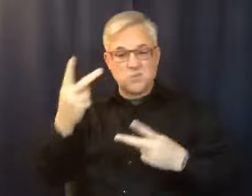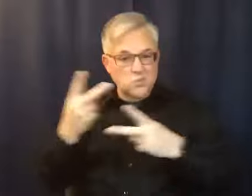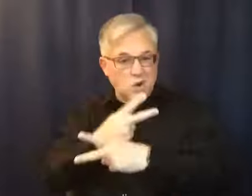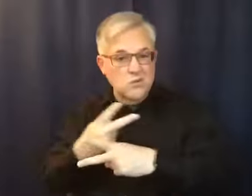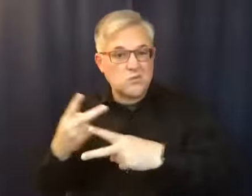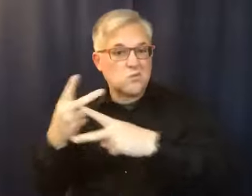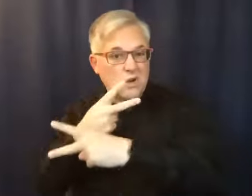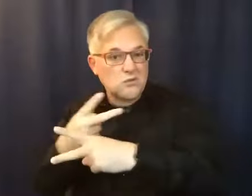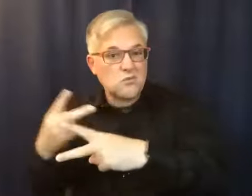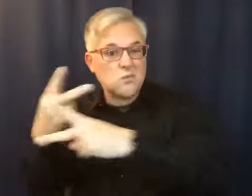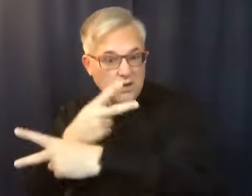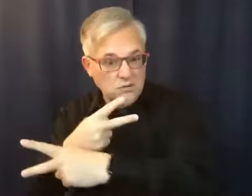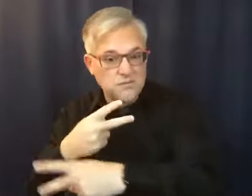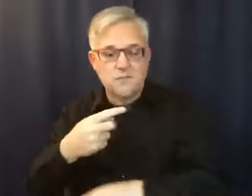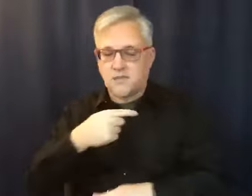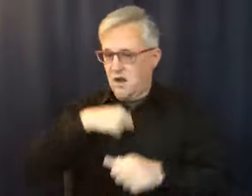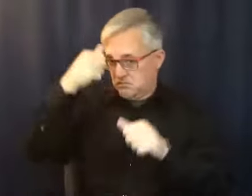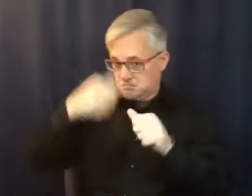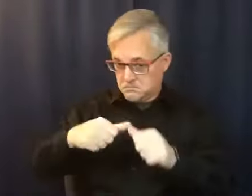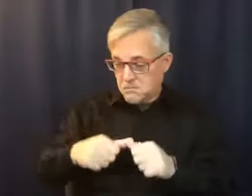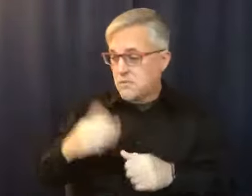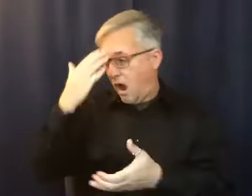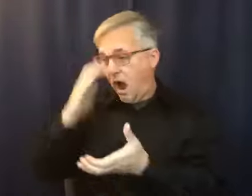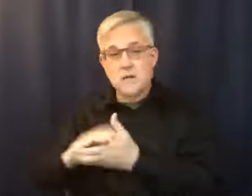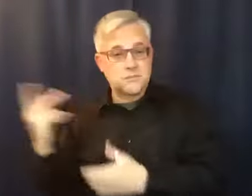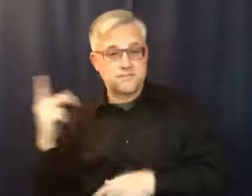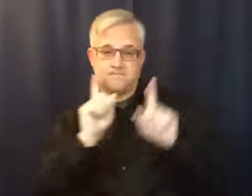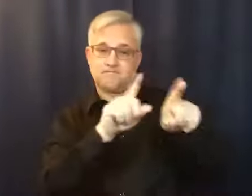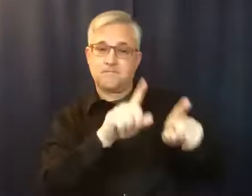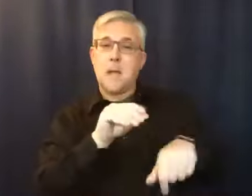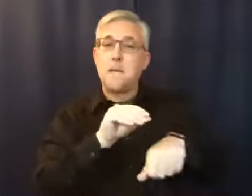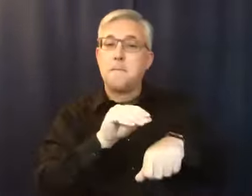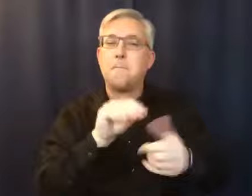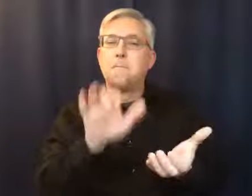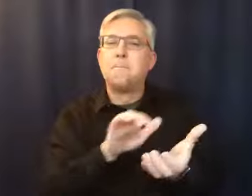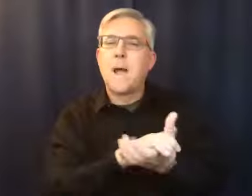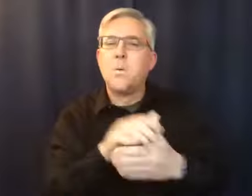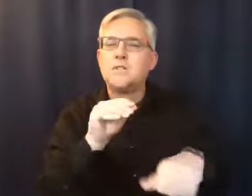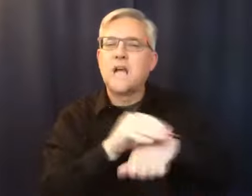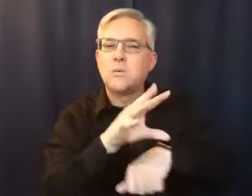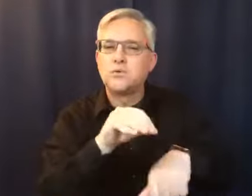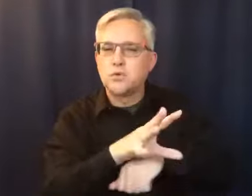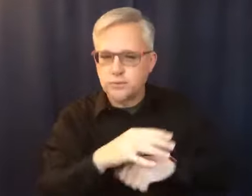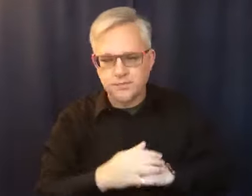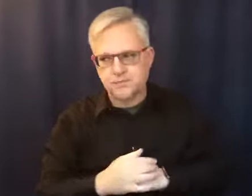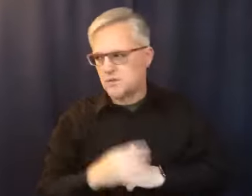my husband and I went to a marriage counselor and we were on the verge of separating.